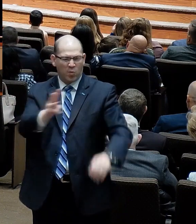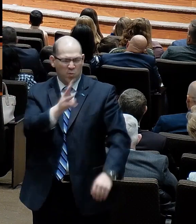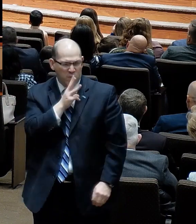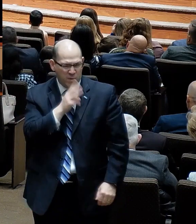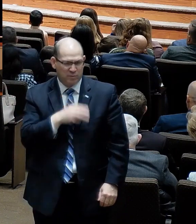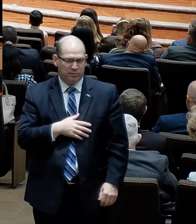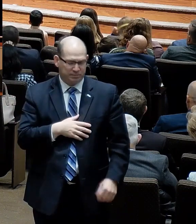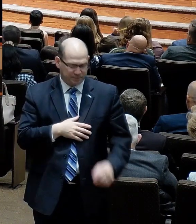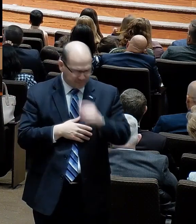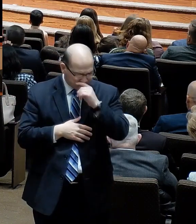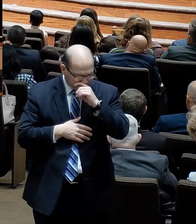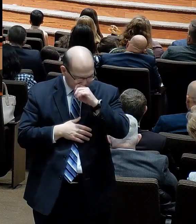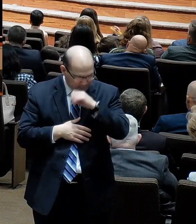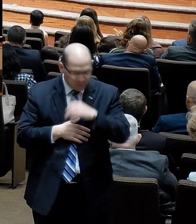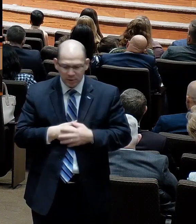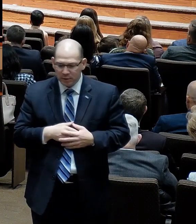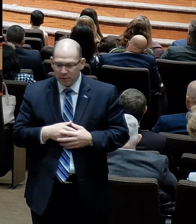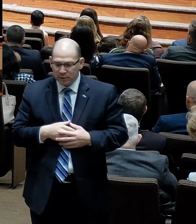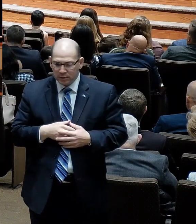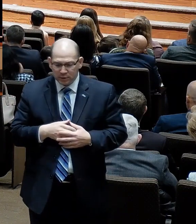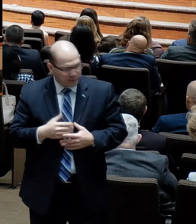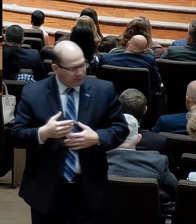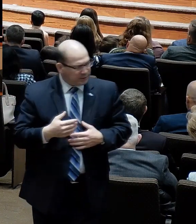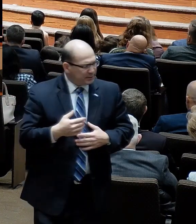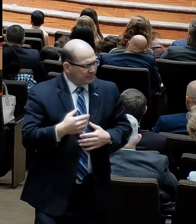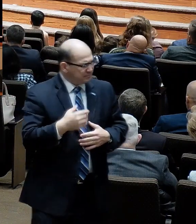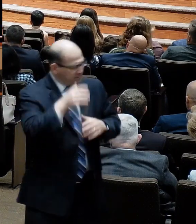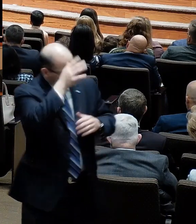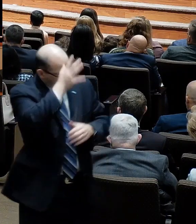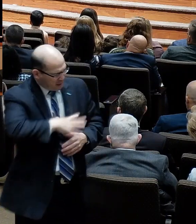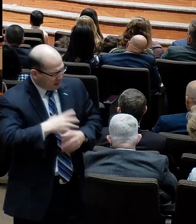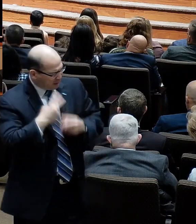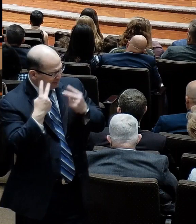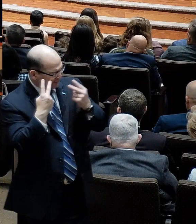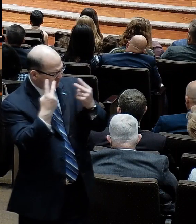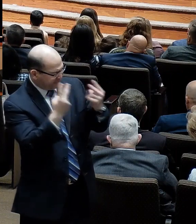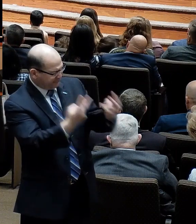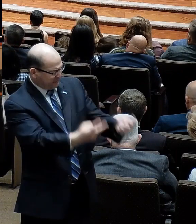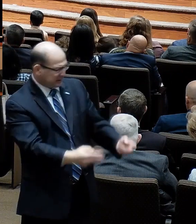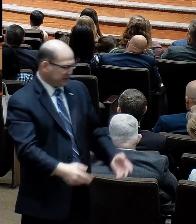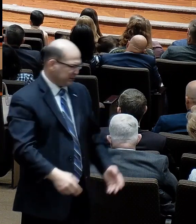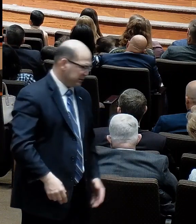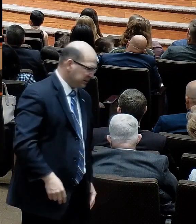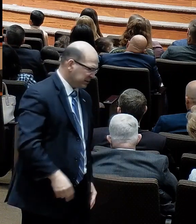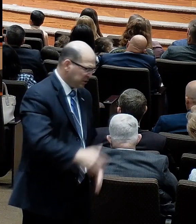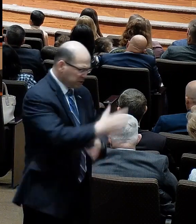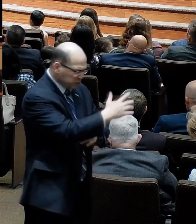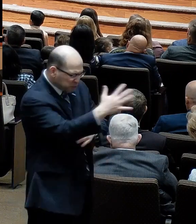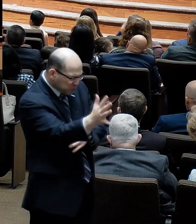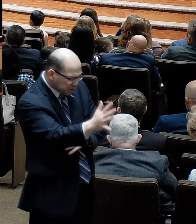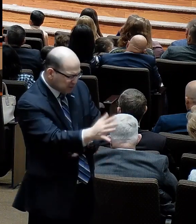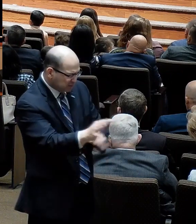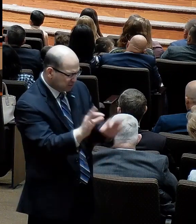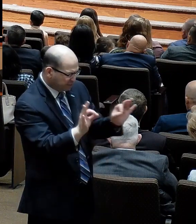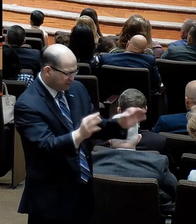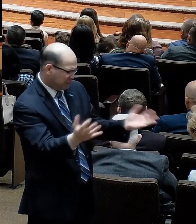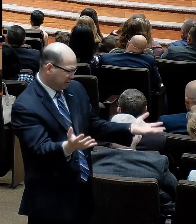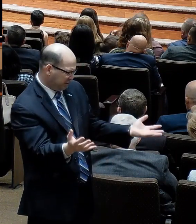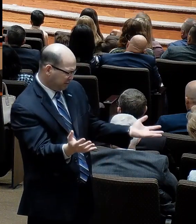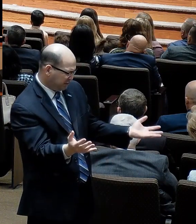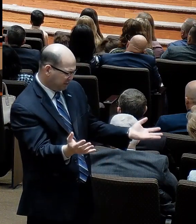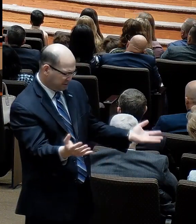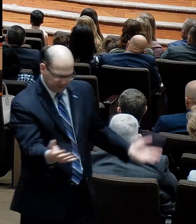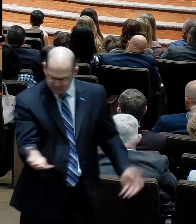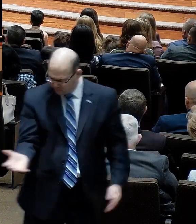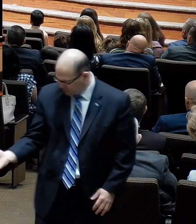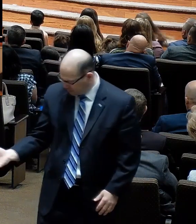doing just fine. These trees, he said, could go without rain for another two weeks. He said, you see, when they were younger,